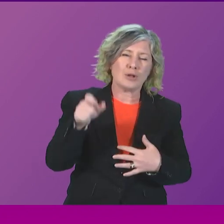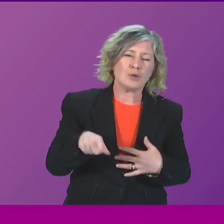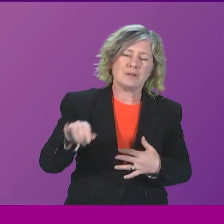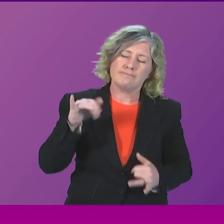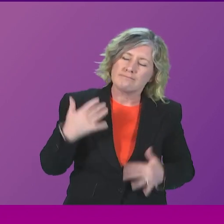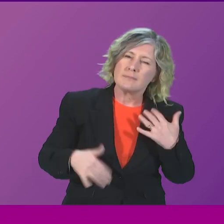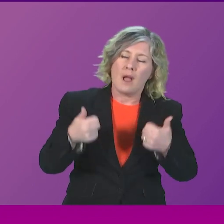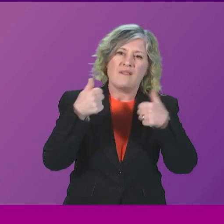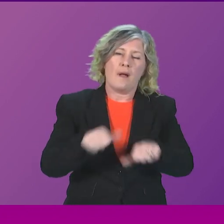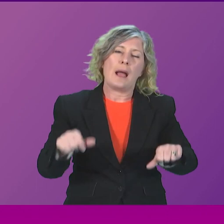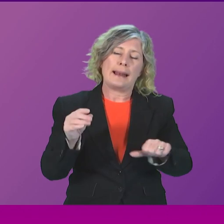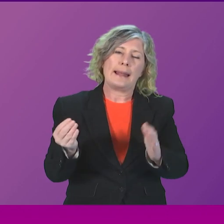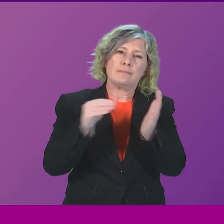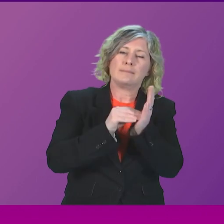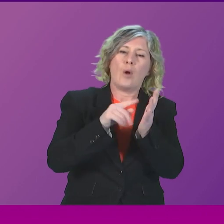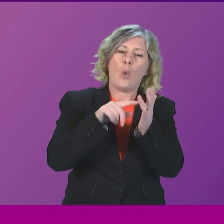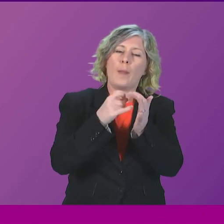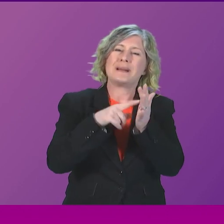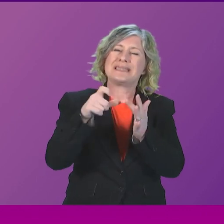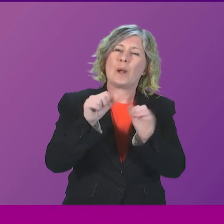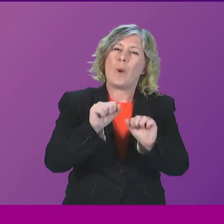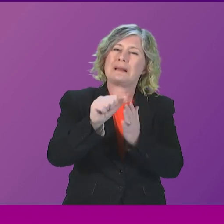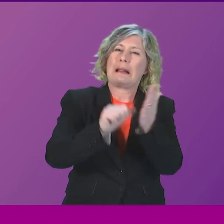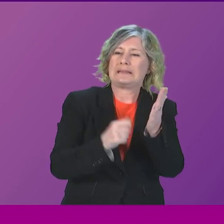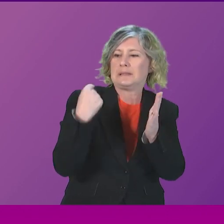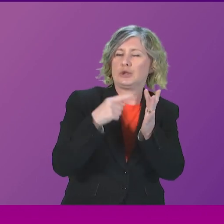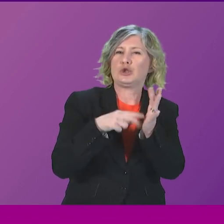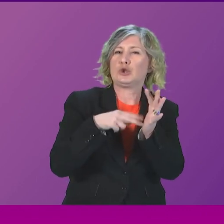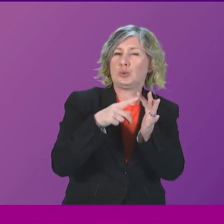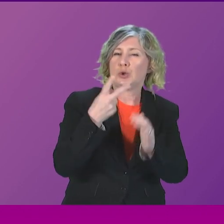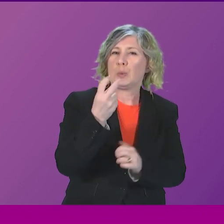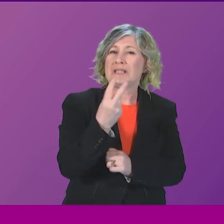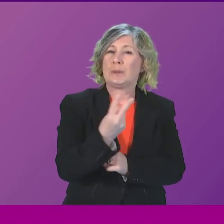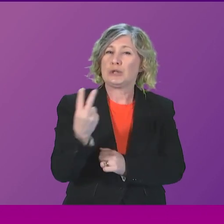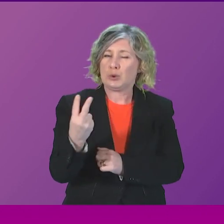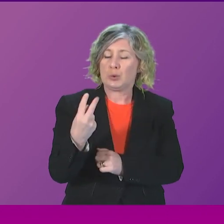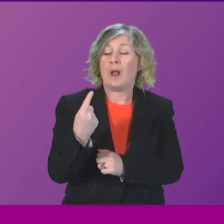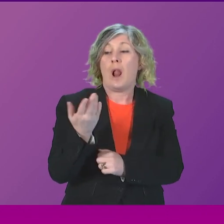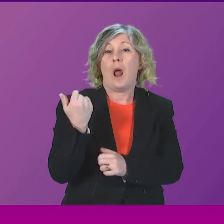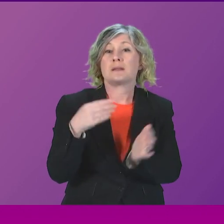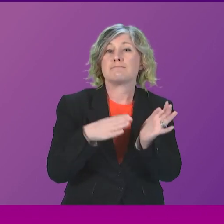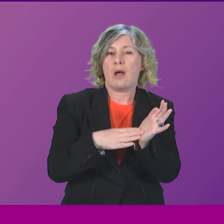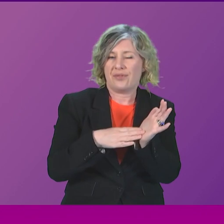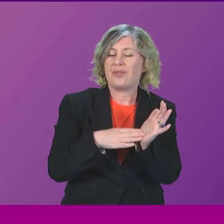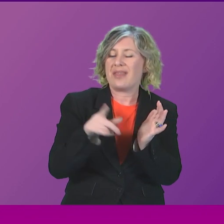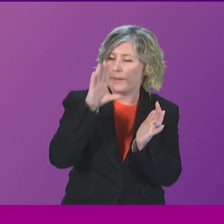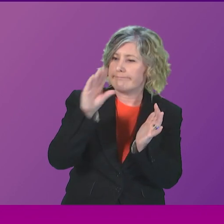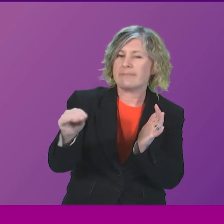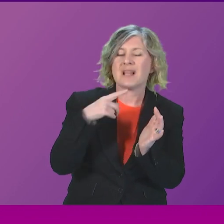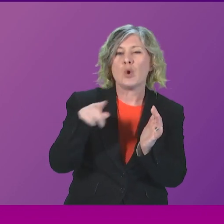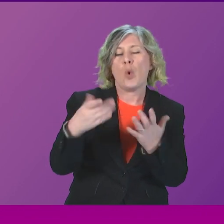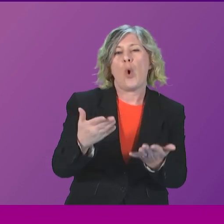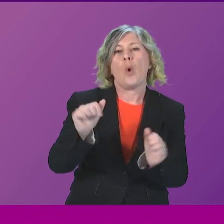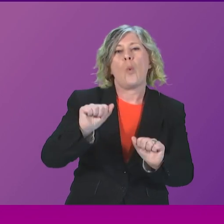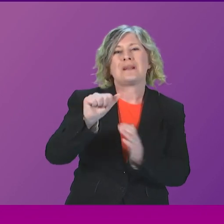to the orthopaedic outpatient waiting list in June 2022. Last month, it confirmed that she was on the